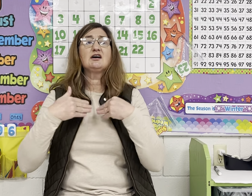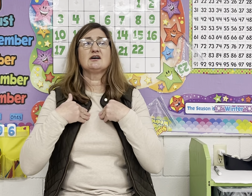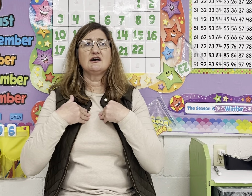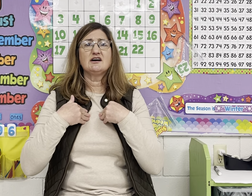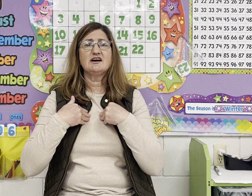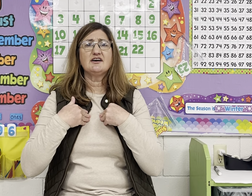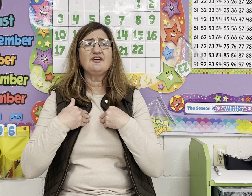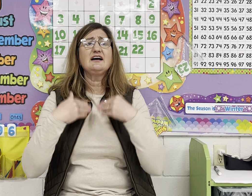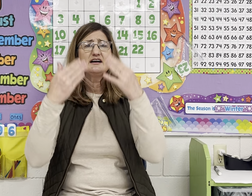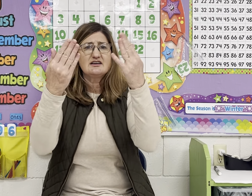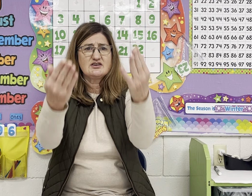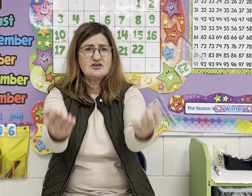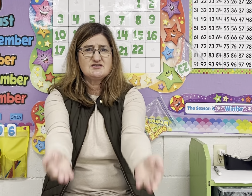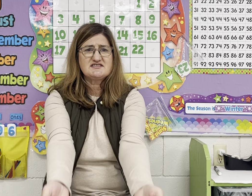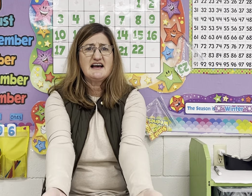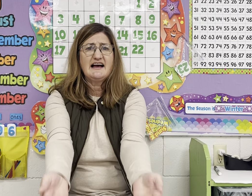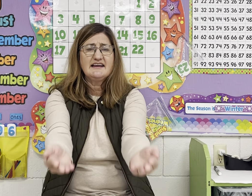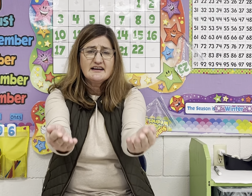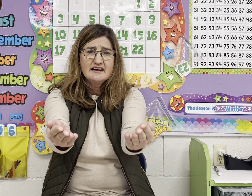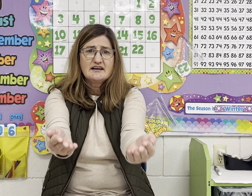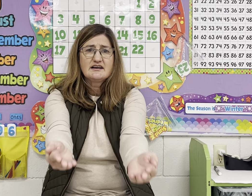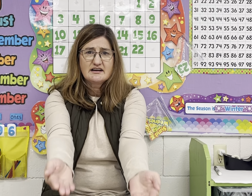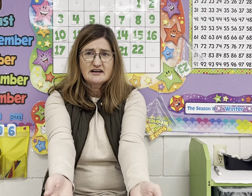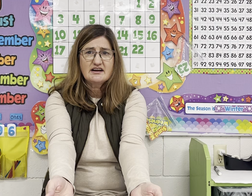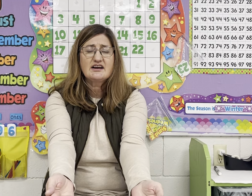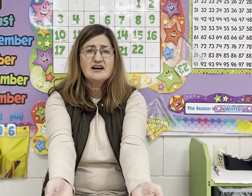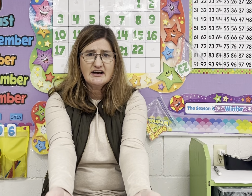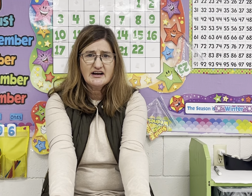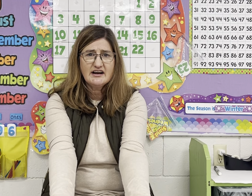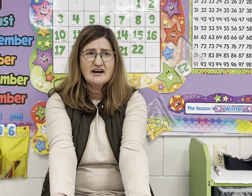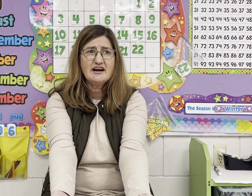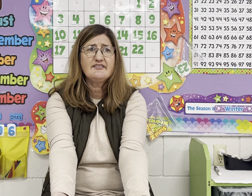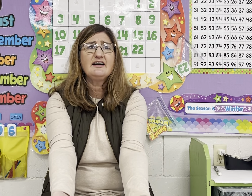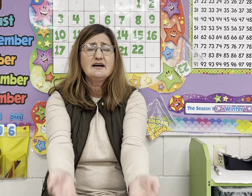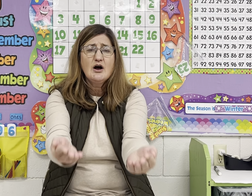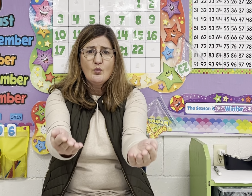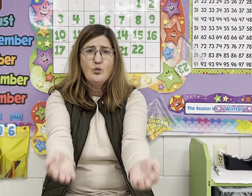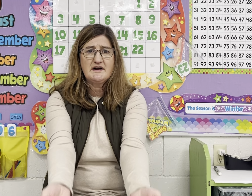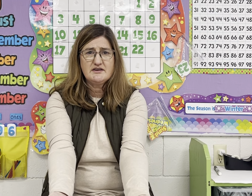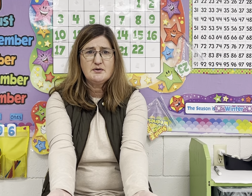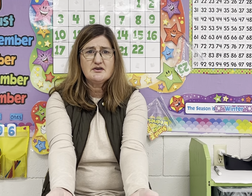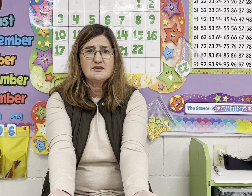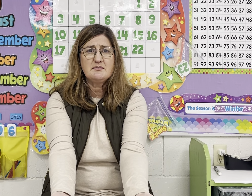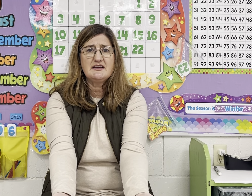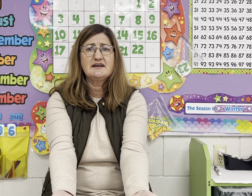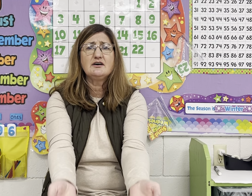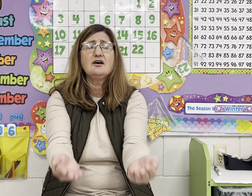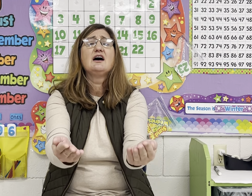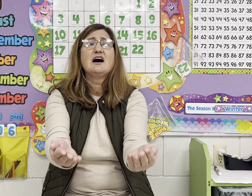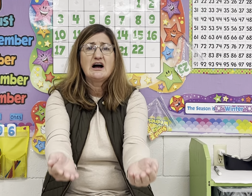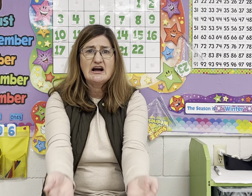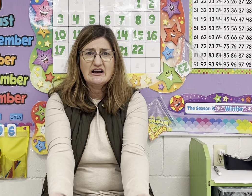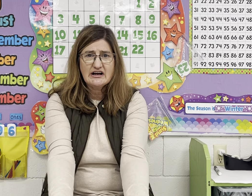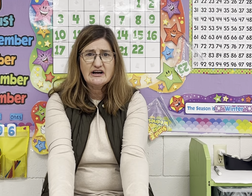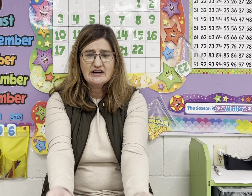Curb. You say curb. What do you hear in the middle? Er.